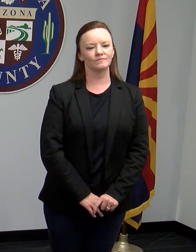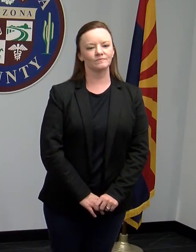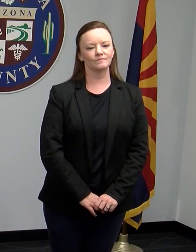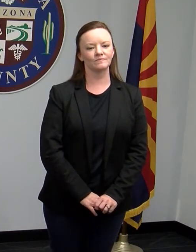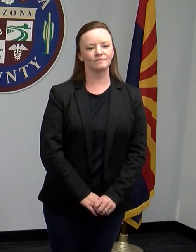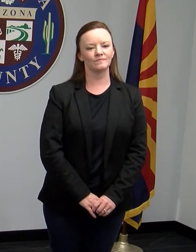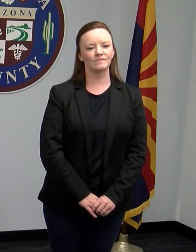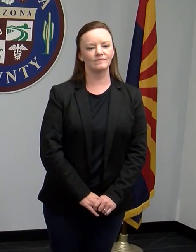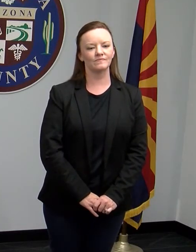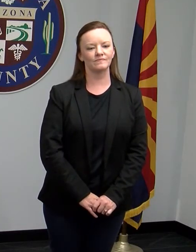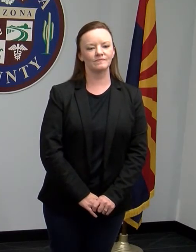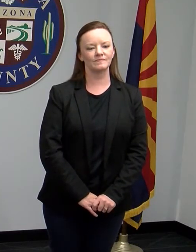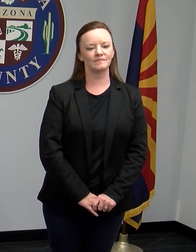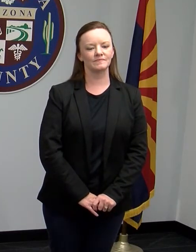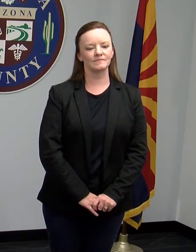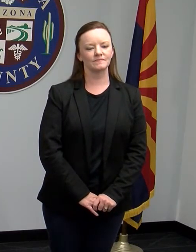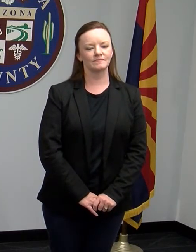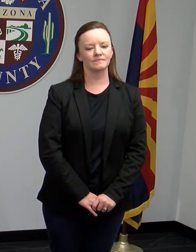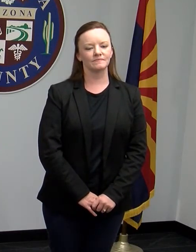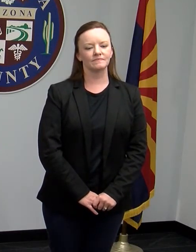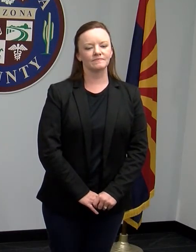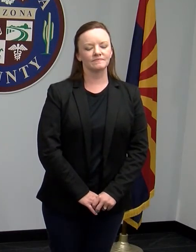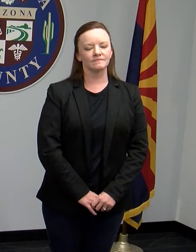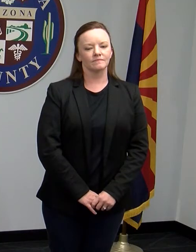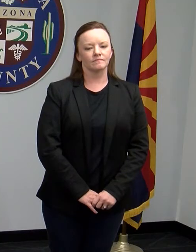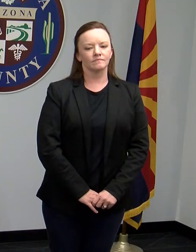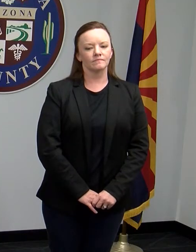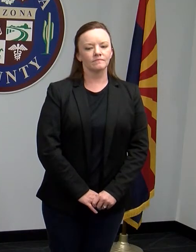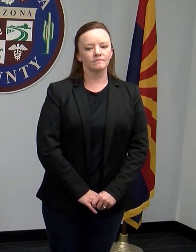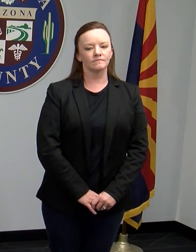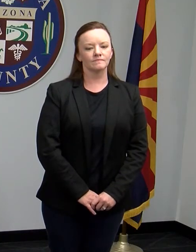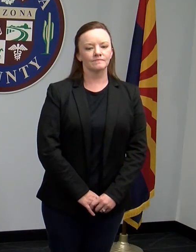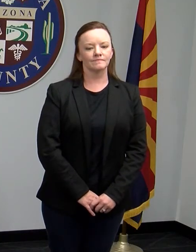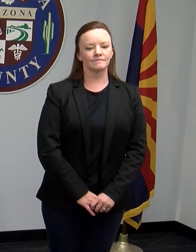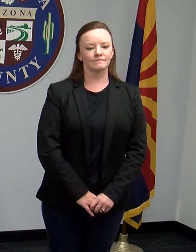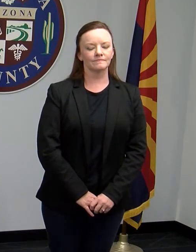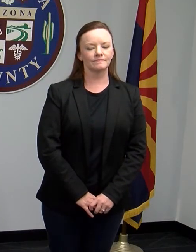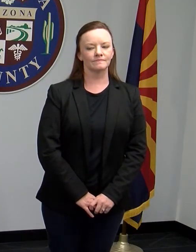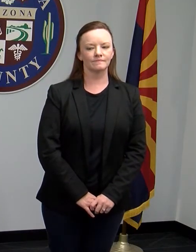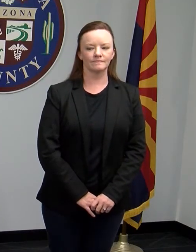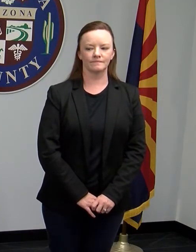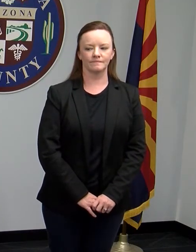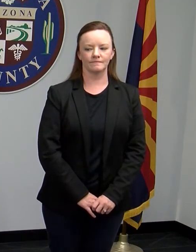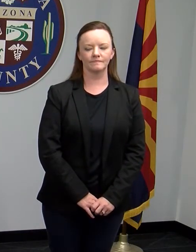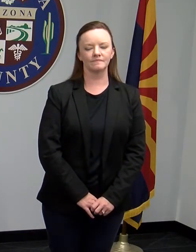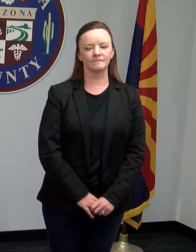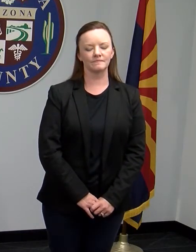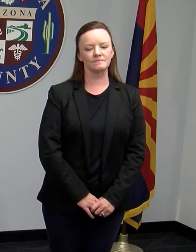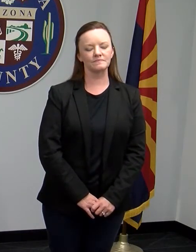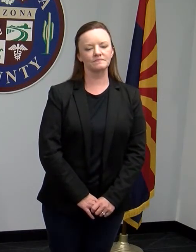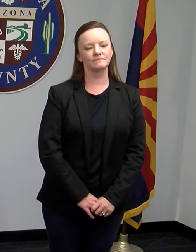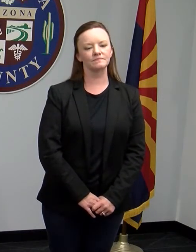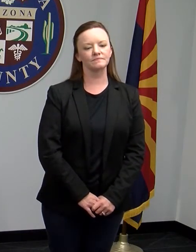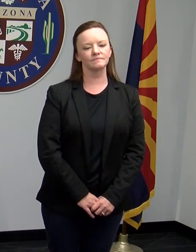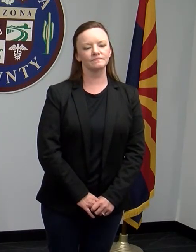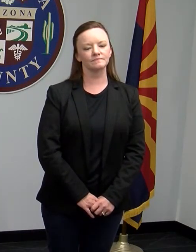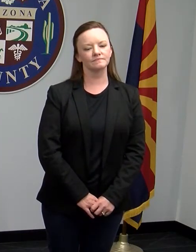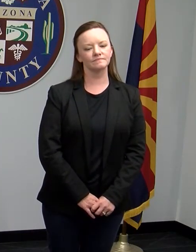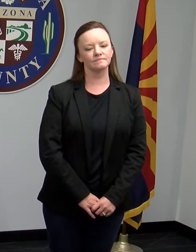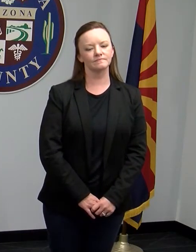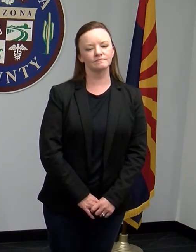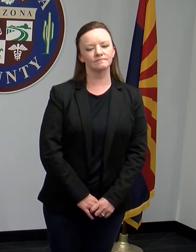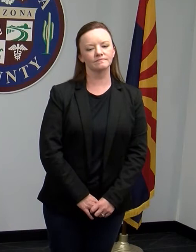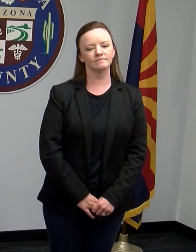porque no se da a conocer en donde sucedió esto. La respuesta es, debido a la confidencialidad que existe, porque se pueden